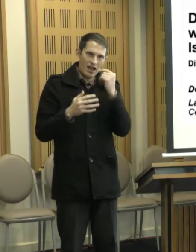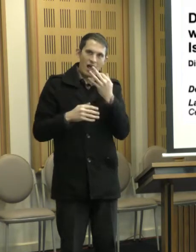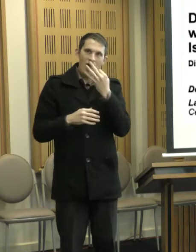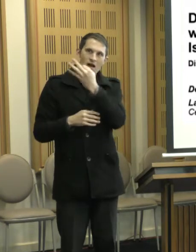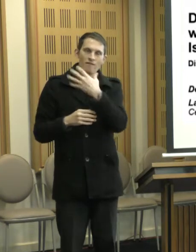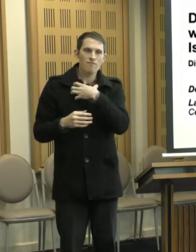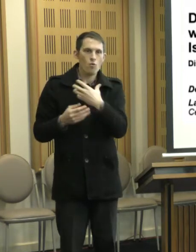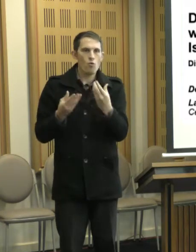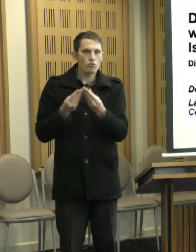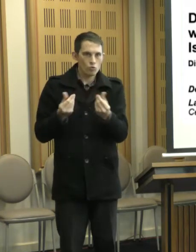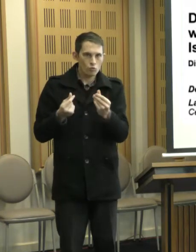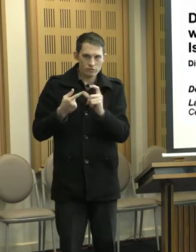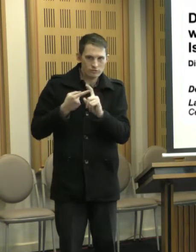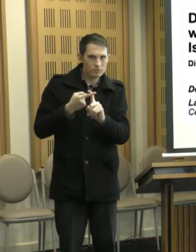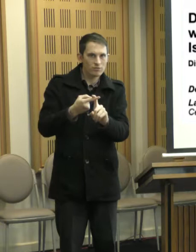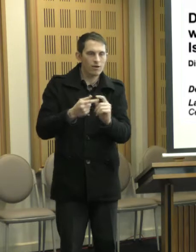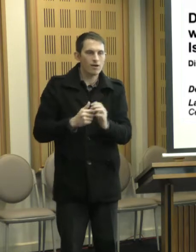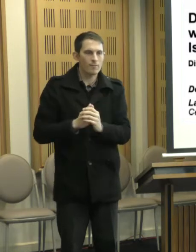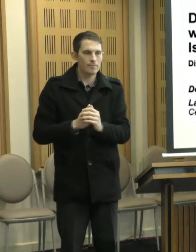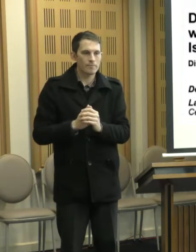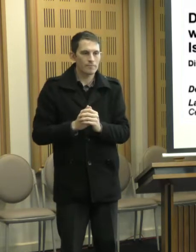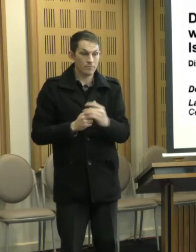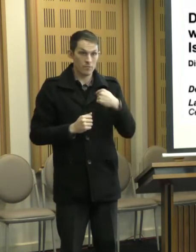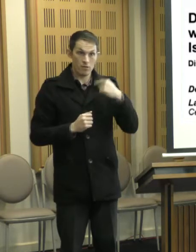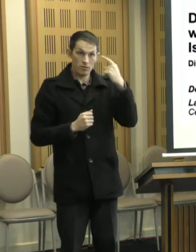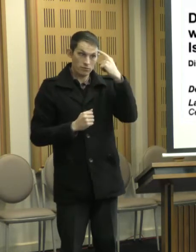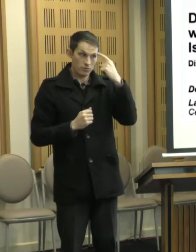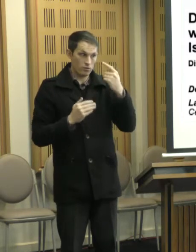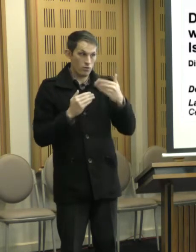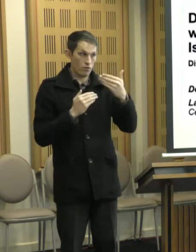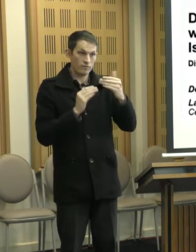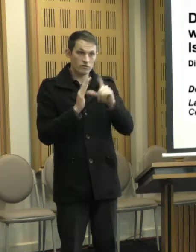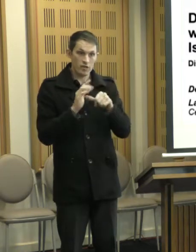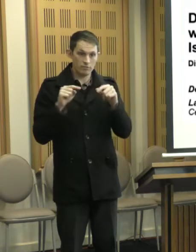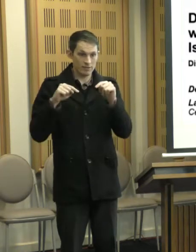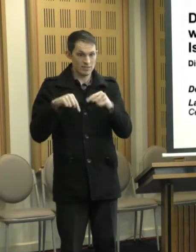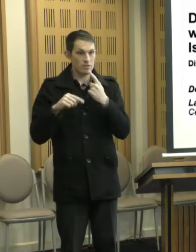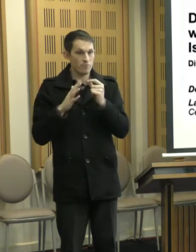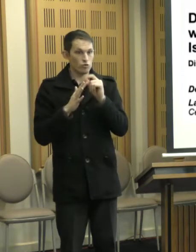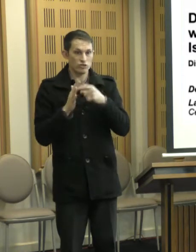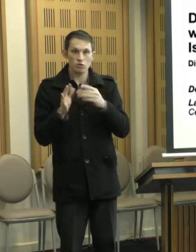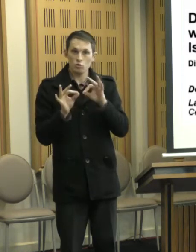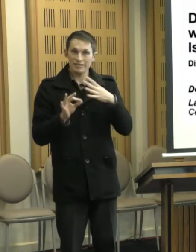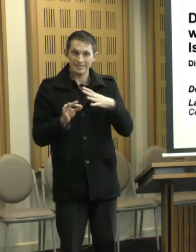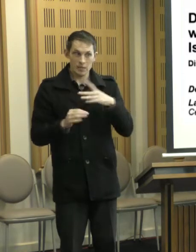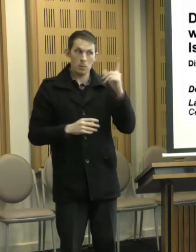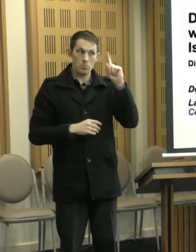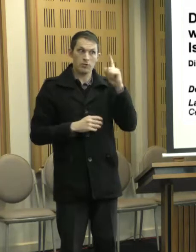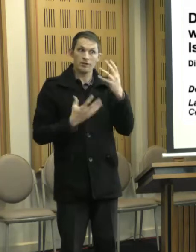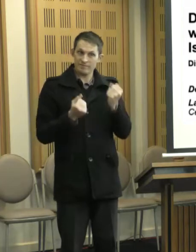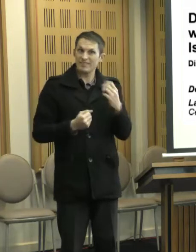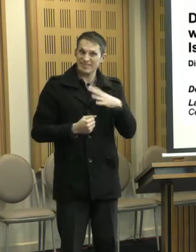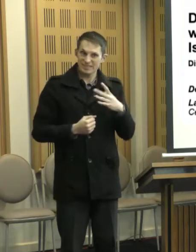Um, and I think over time it will become, these projects won't be as needed, but I think at the moment they probably are. Yeah. What do you think?